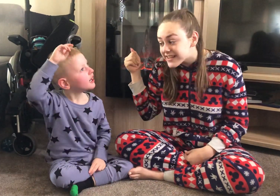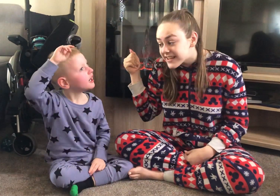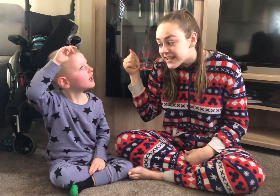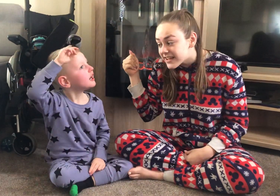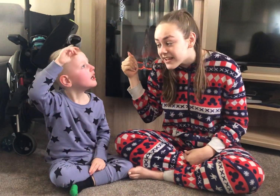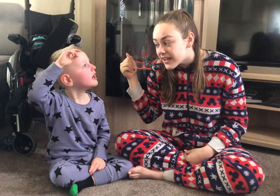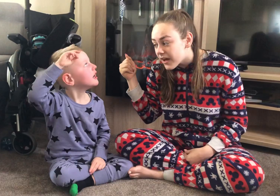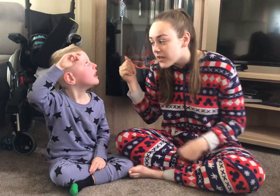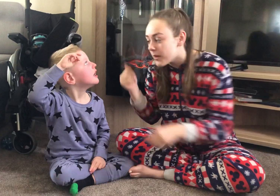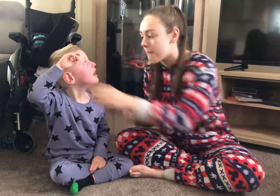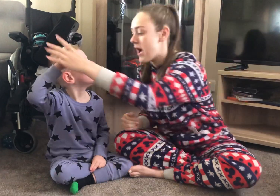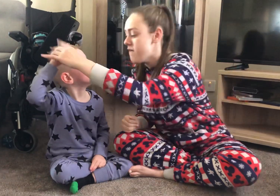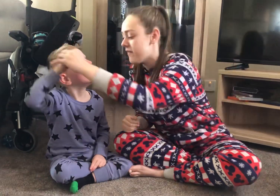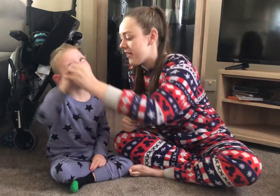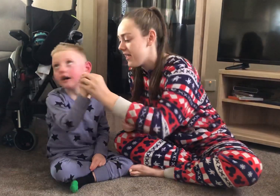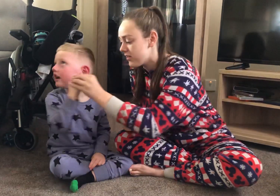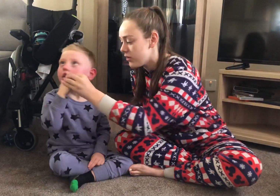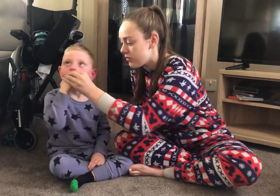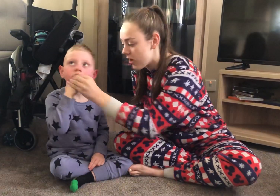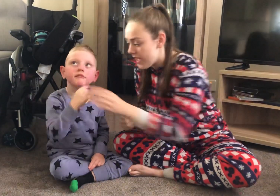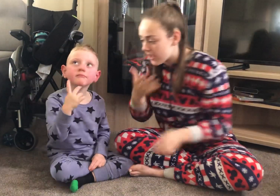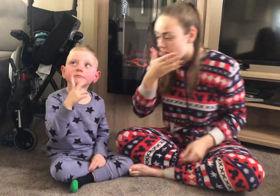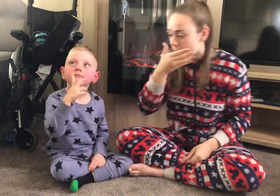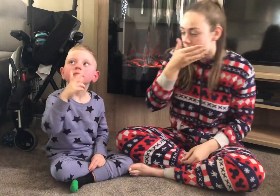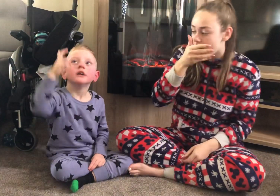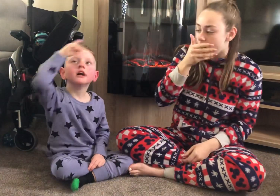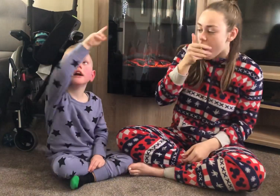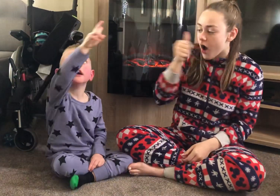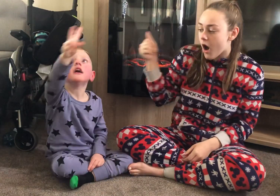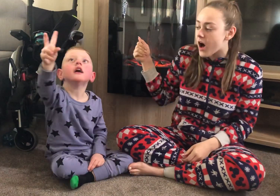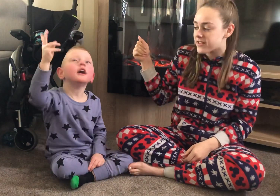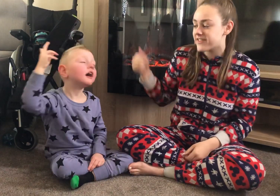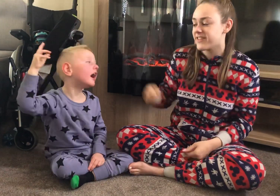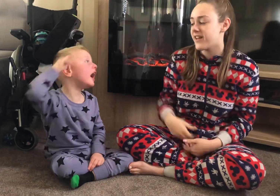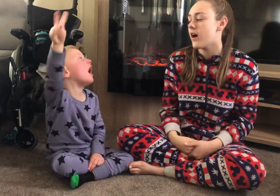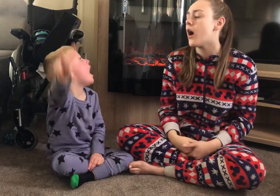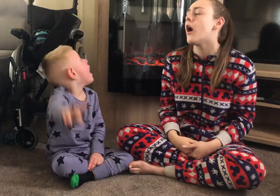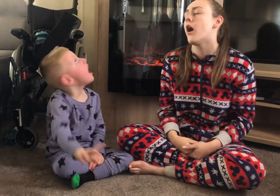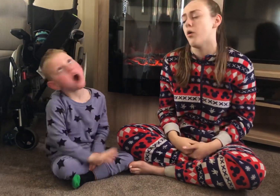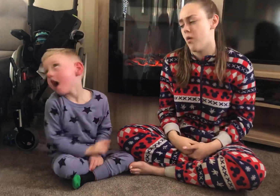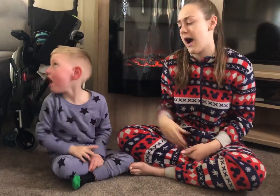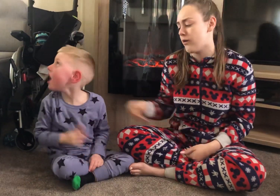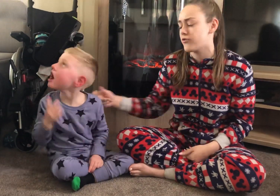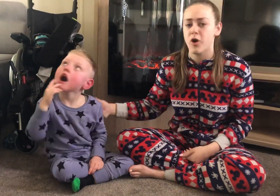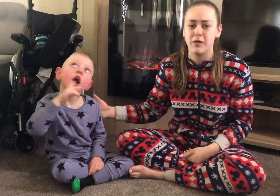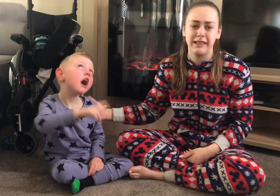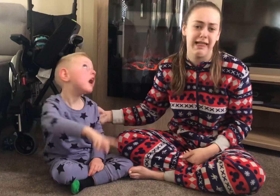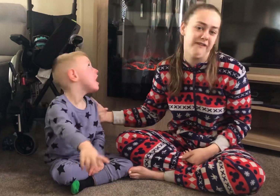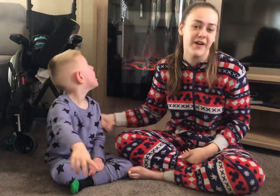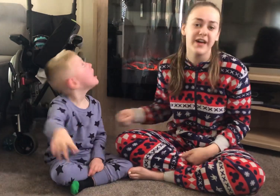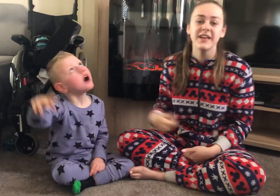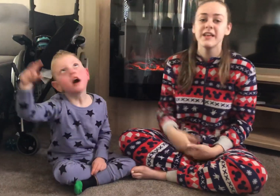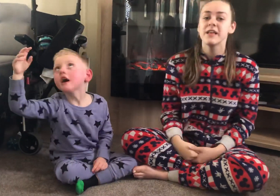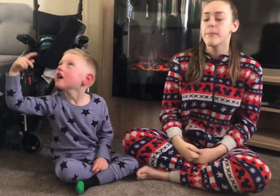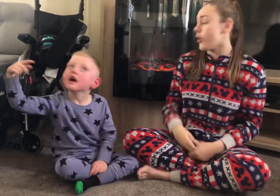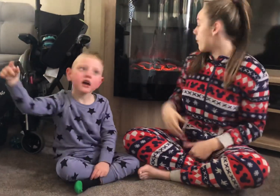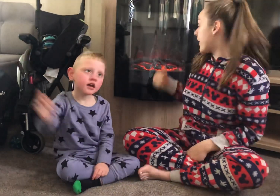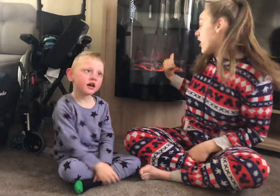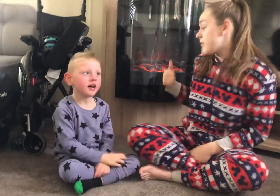on your mouth like this. You say it, go. Hot. Oh wow, so clever. But because